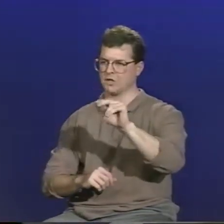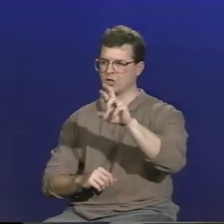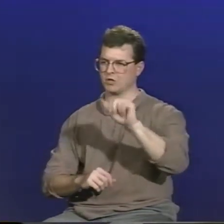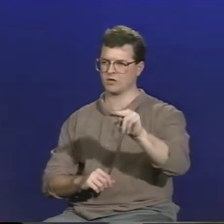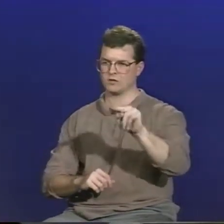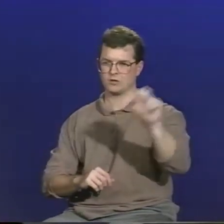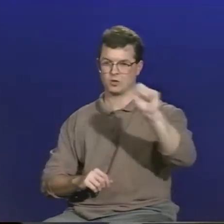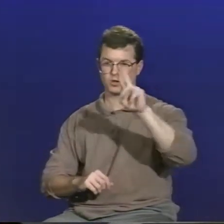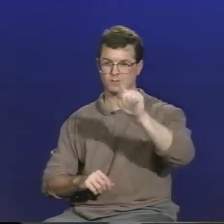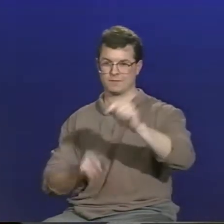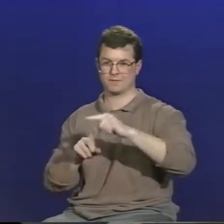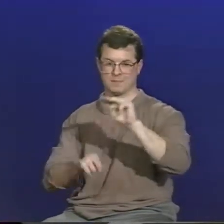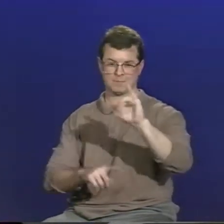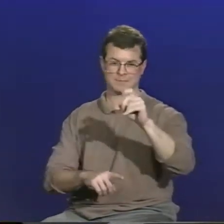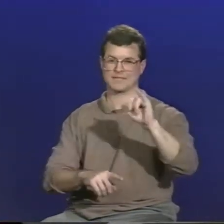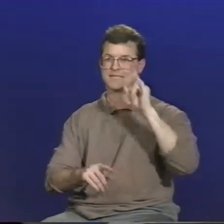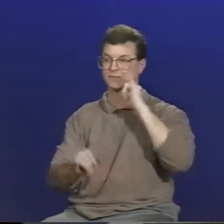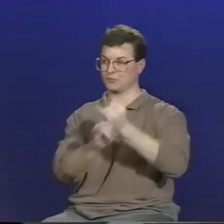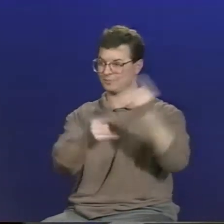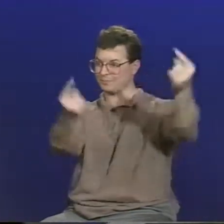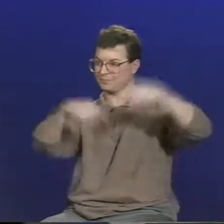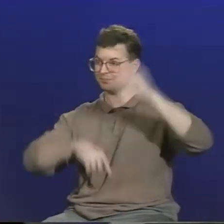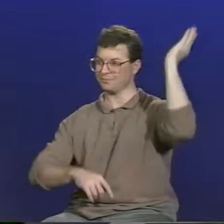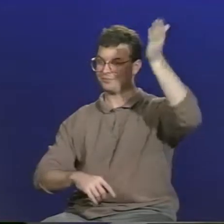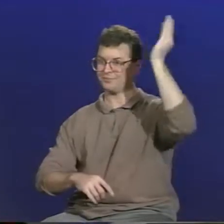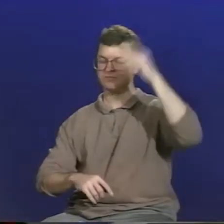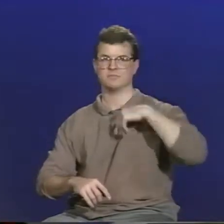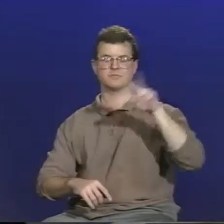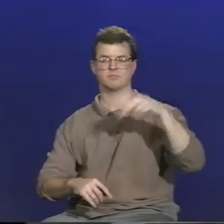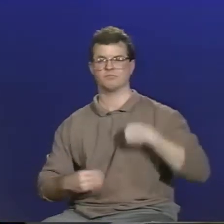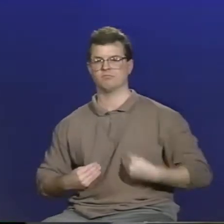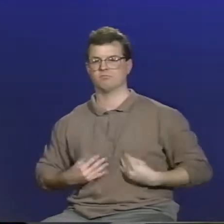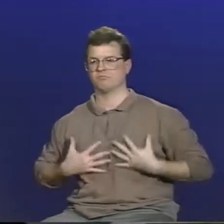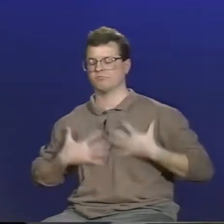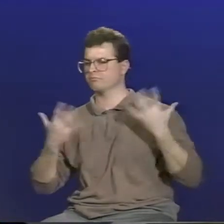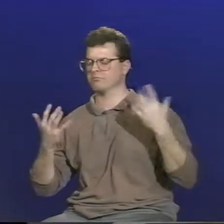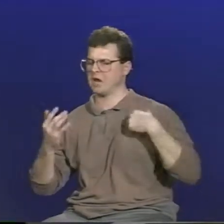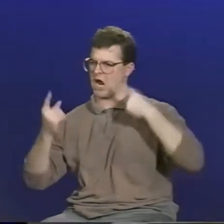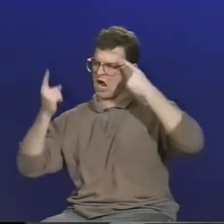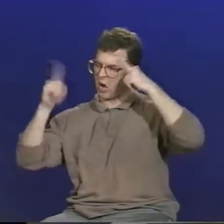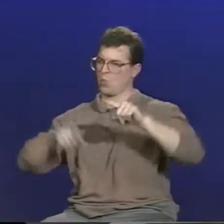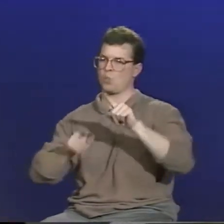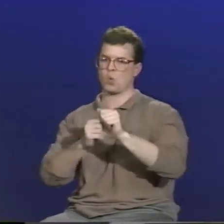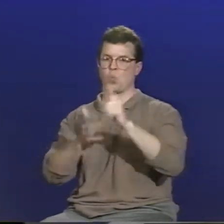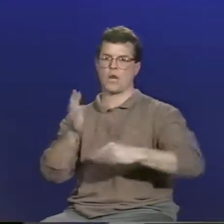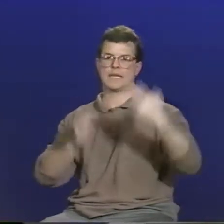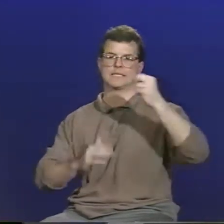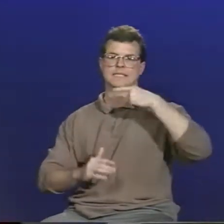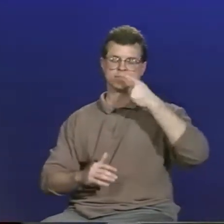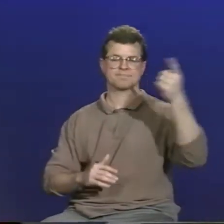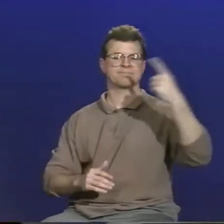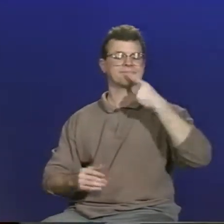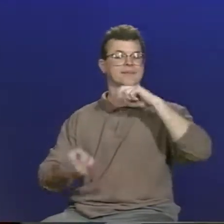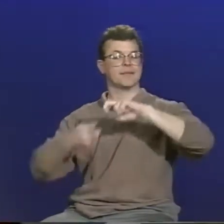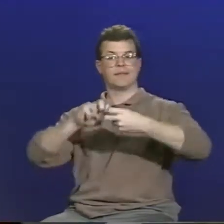Last fall, the superintendent from the Mississippi School for the Deaf gave a presentation which I found very inspiring.